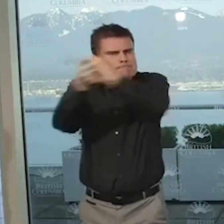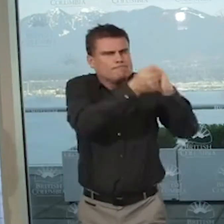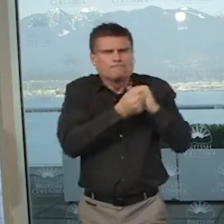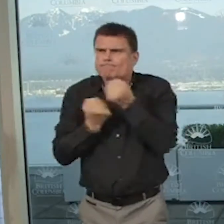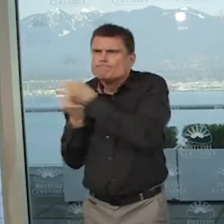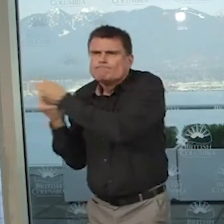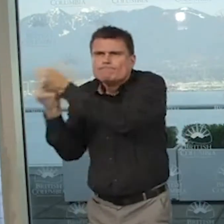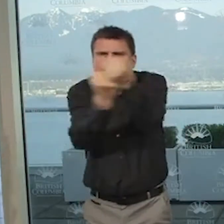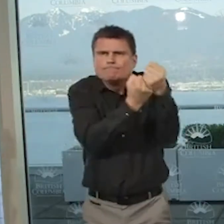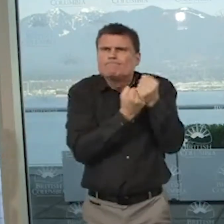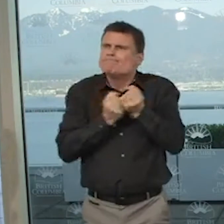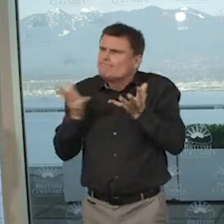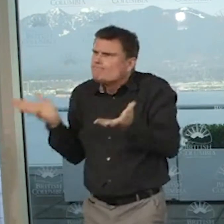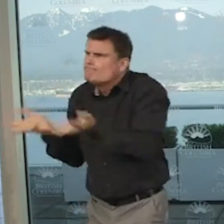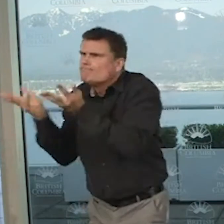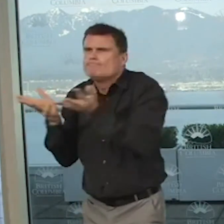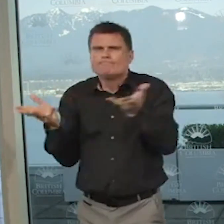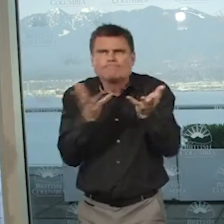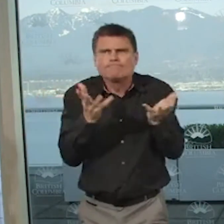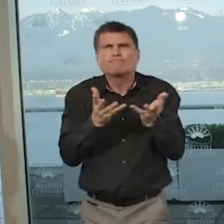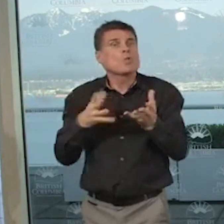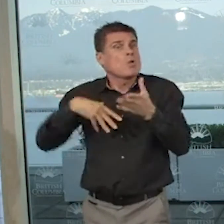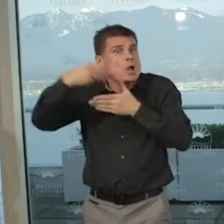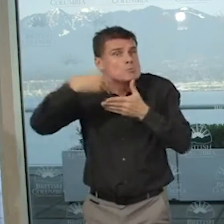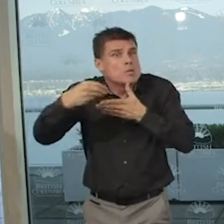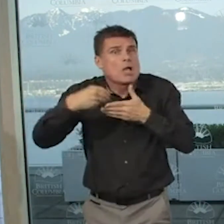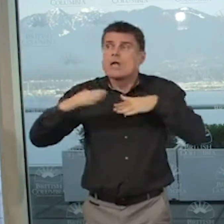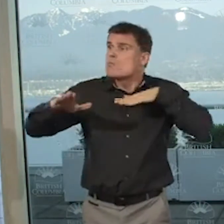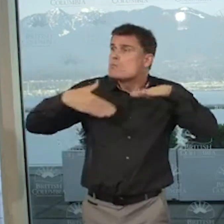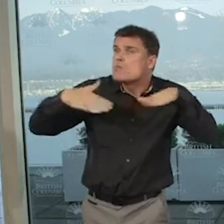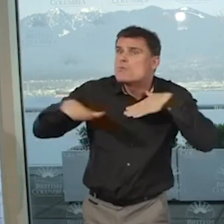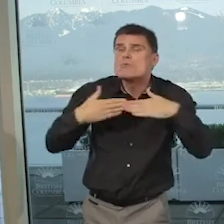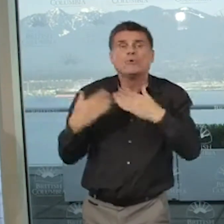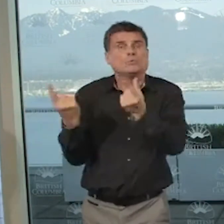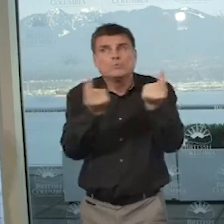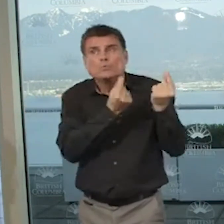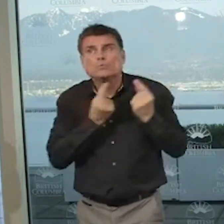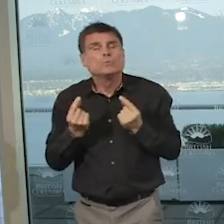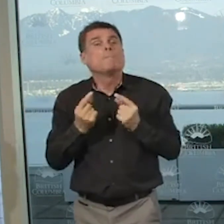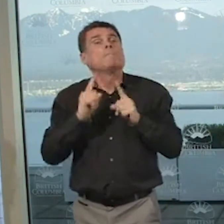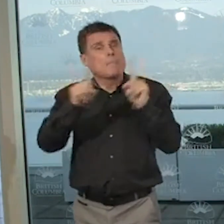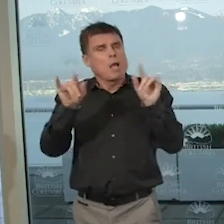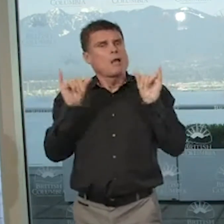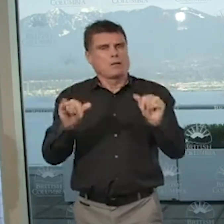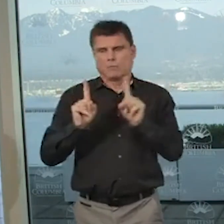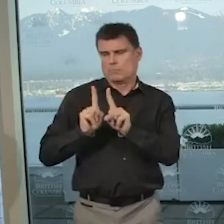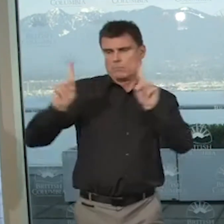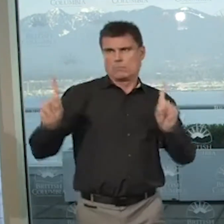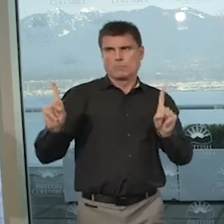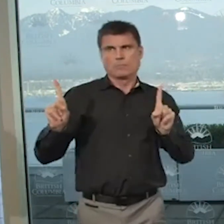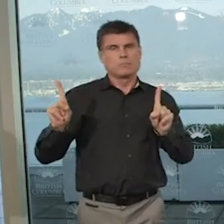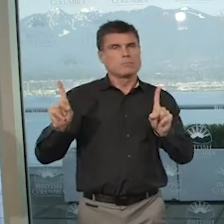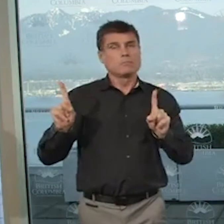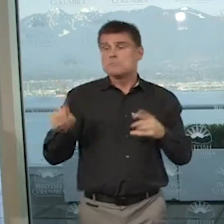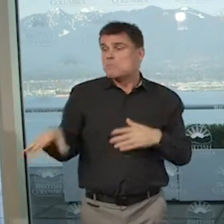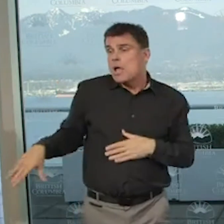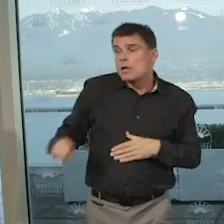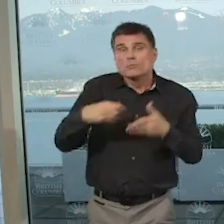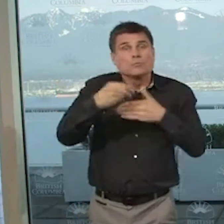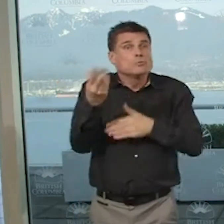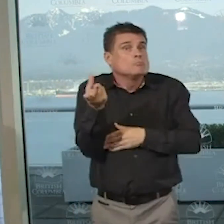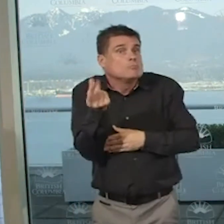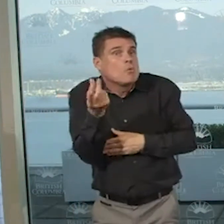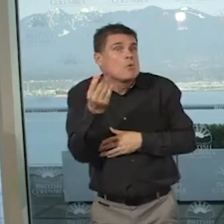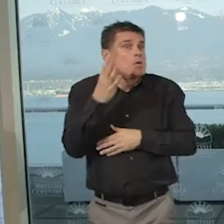are things you can do, even if we're doing social distancing. You can walk your pet, you can go for a bike ride, you can play with your